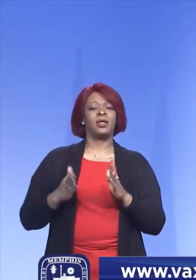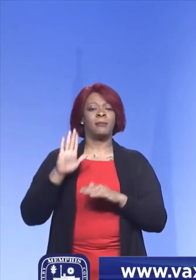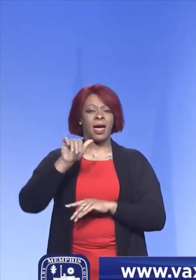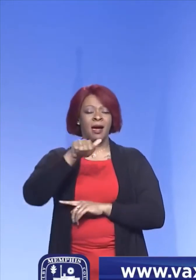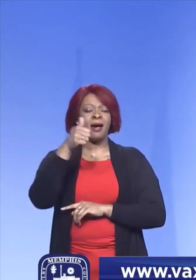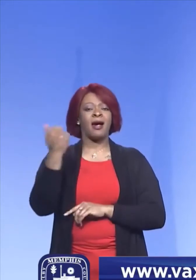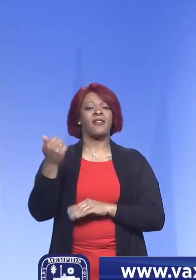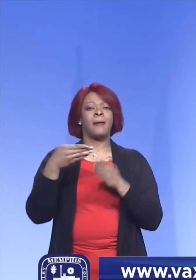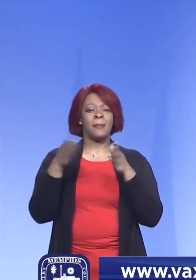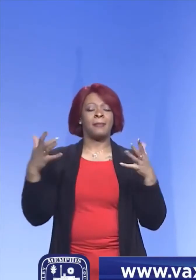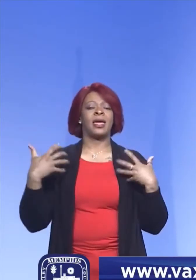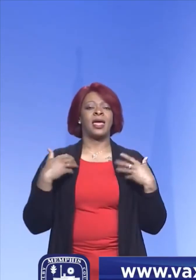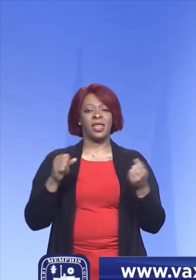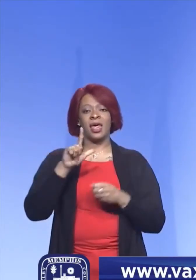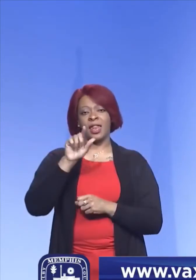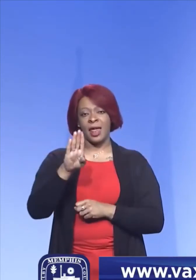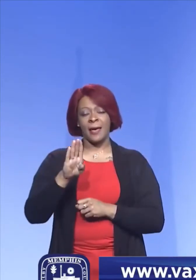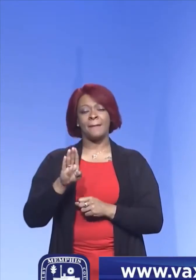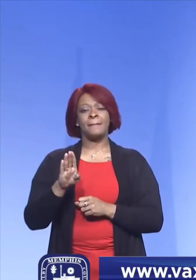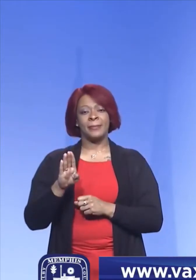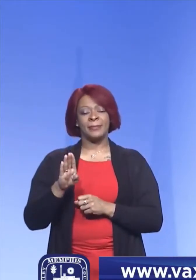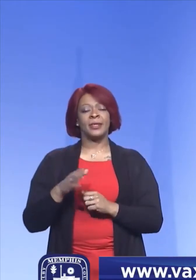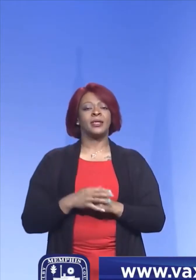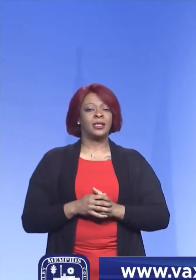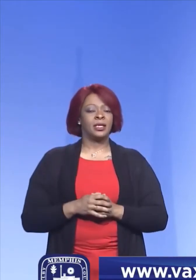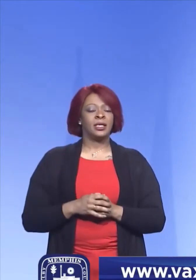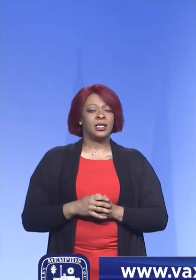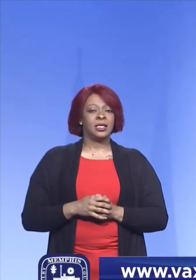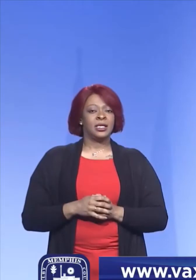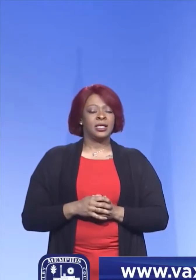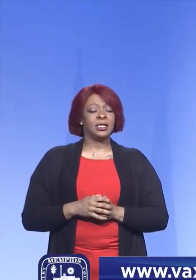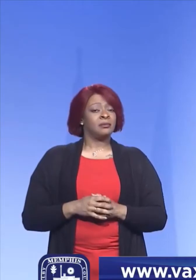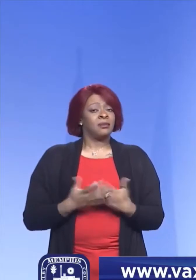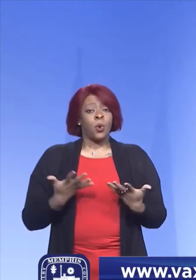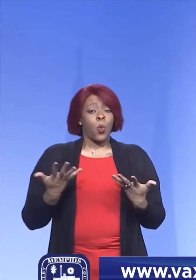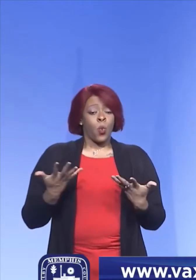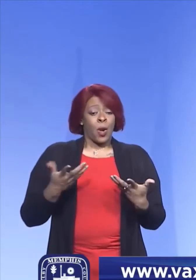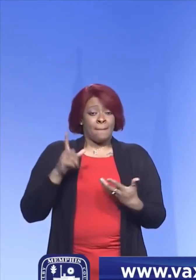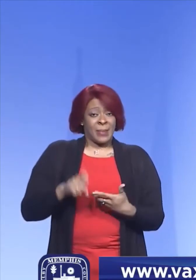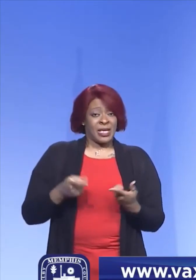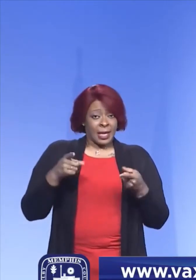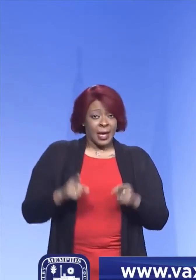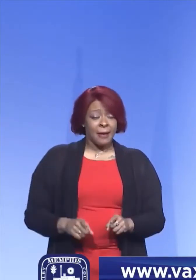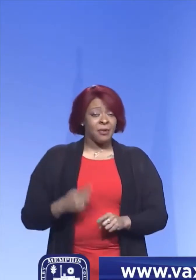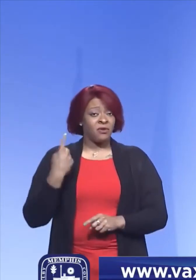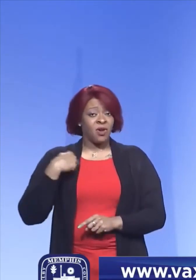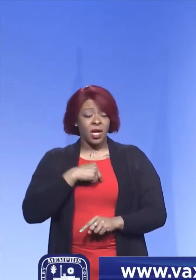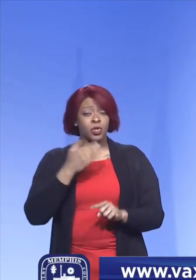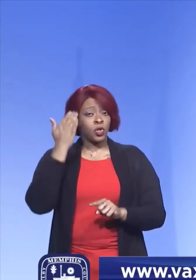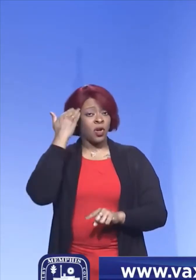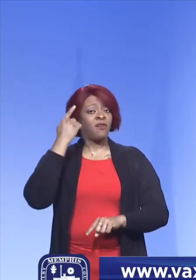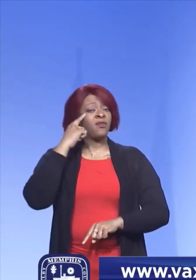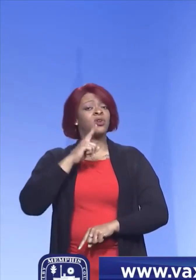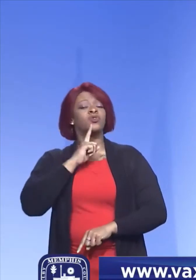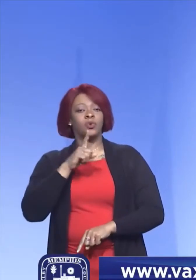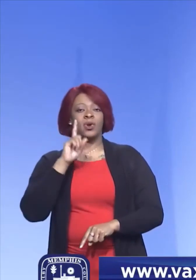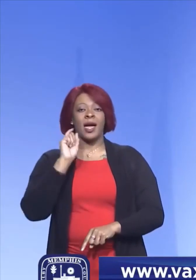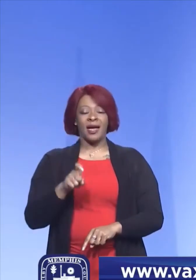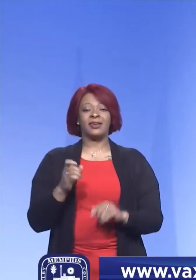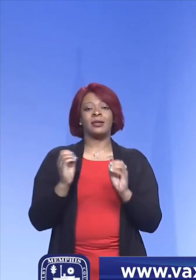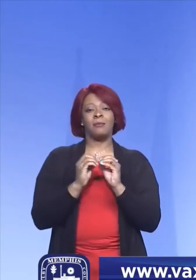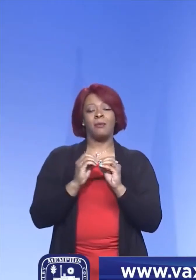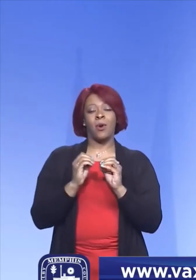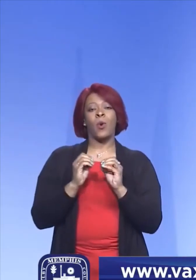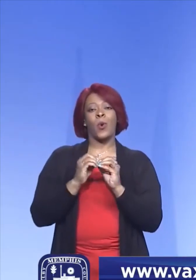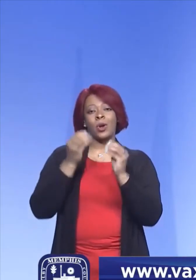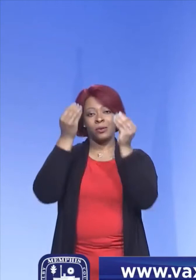public health laboratories. So in terms of what has to happen in order for us to know for sure it is, we've got to get word back